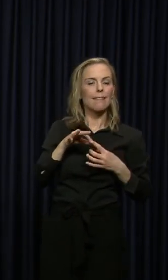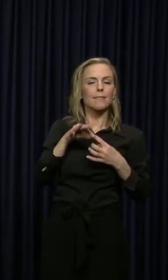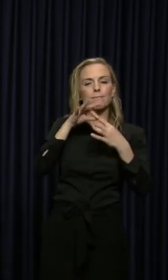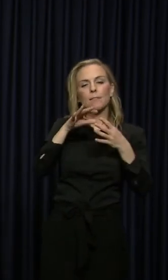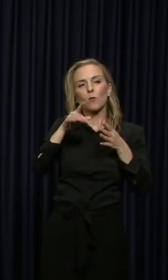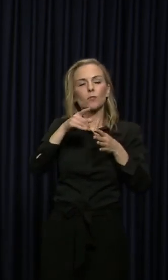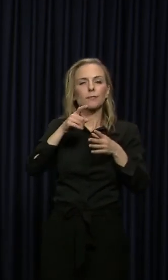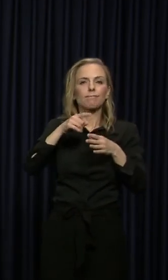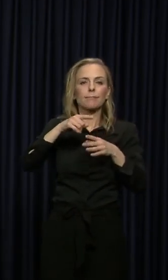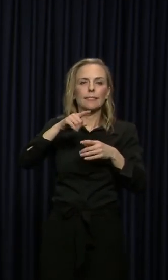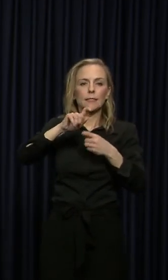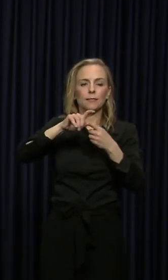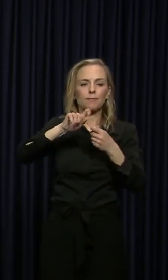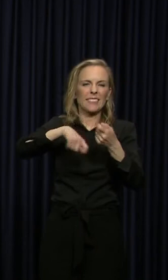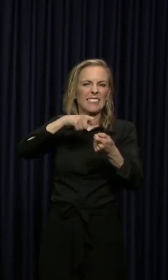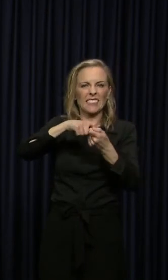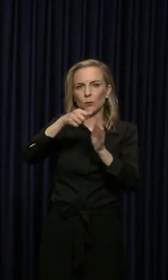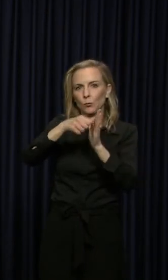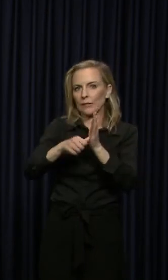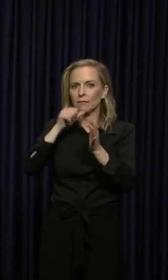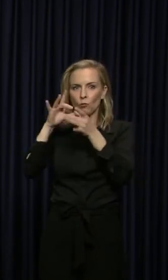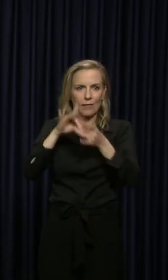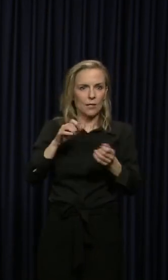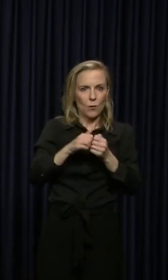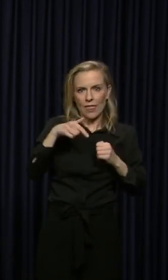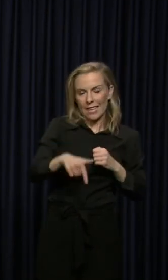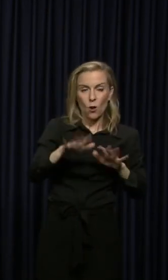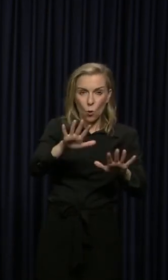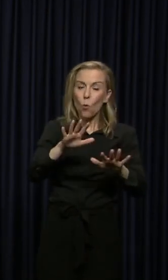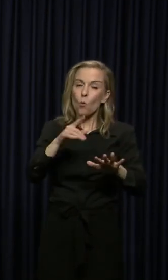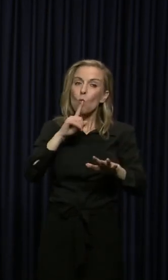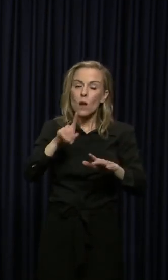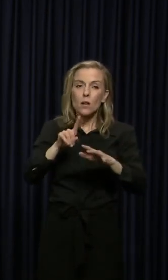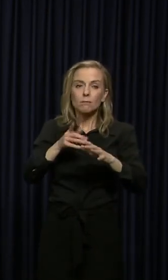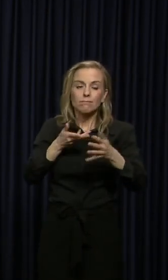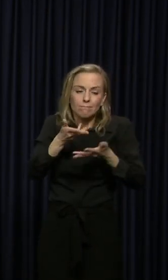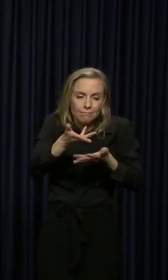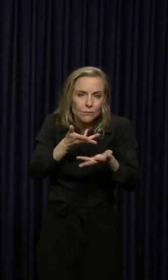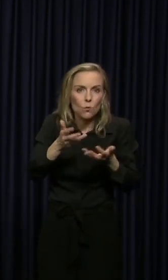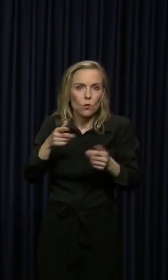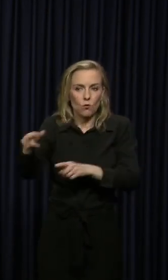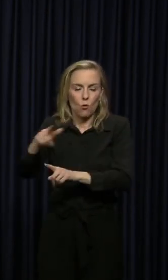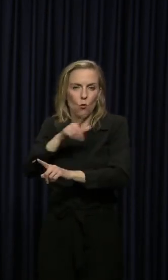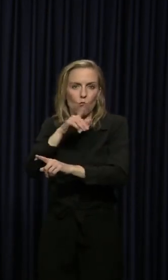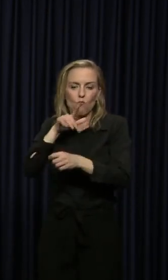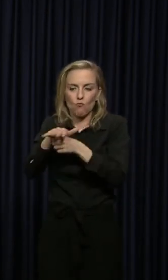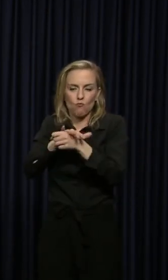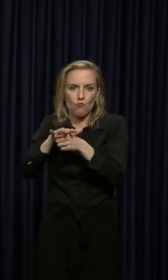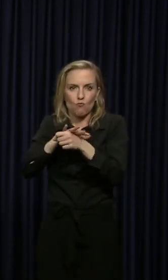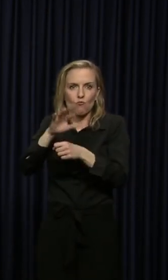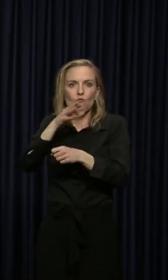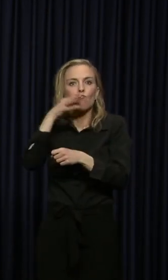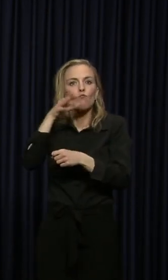is coming. We are working with our rural hospitals to make sure that they are not just available for people in their region.